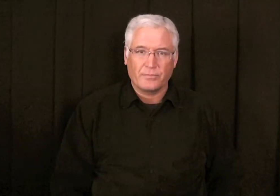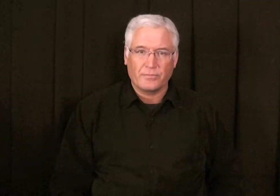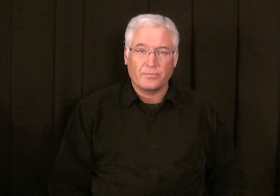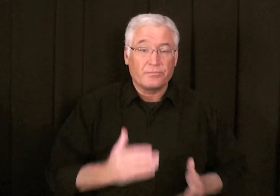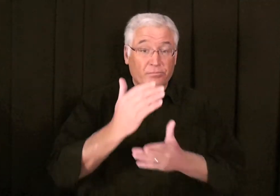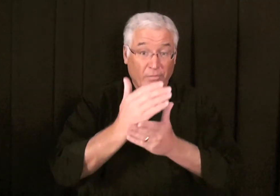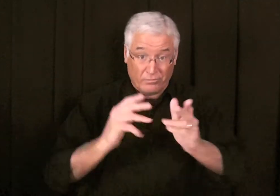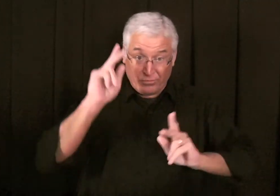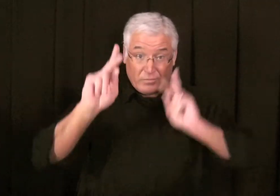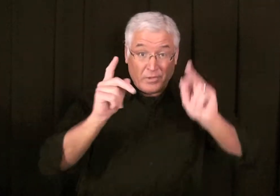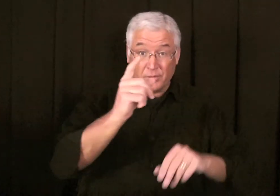.13